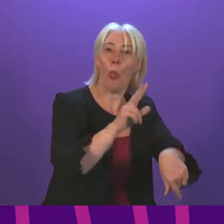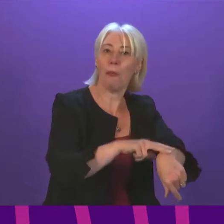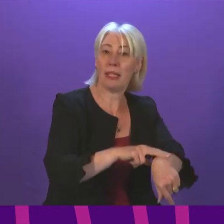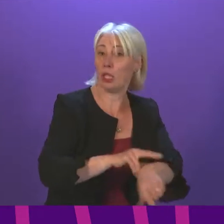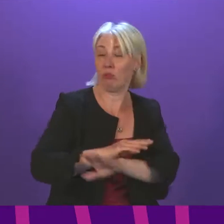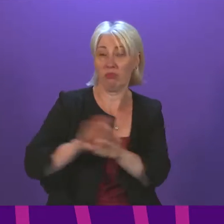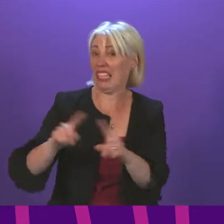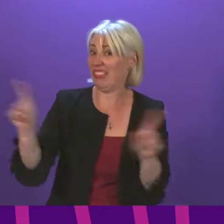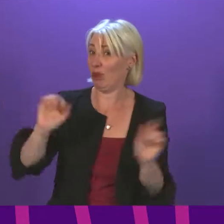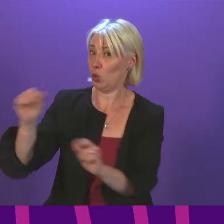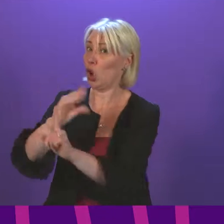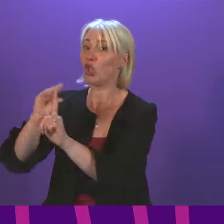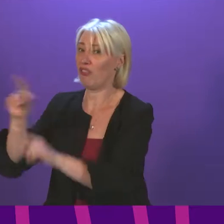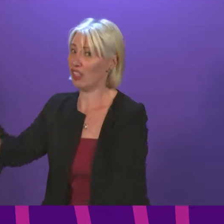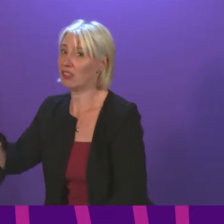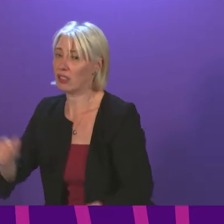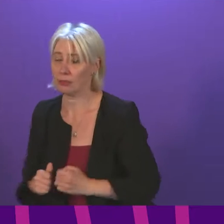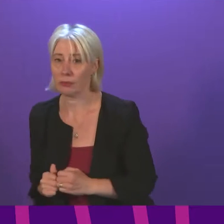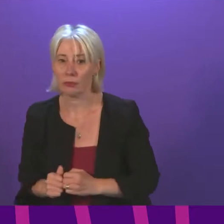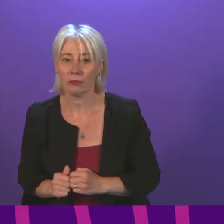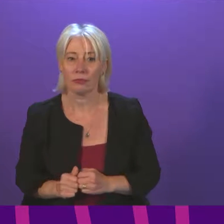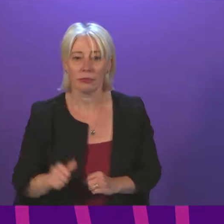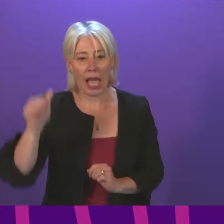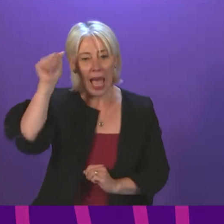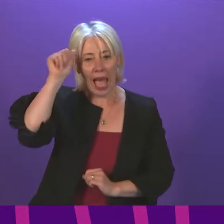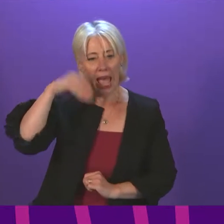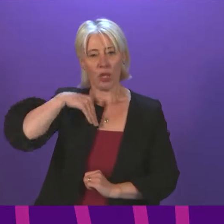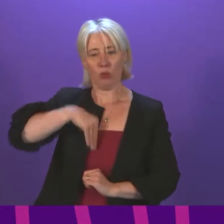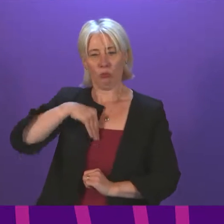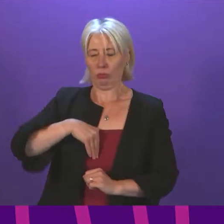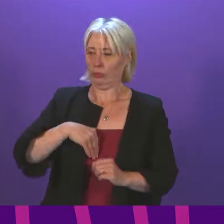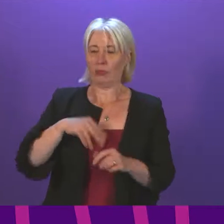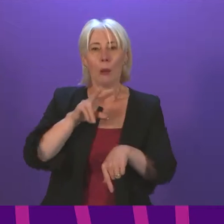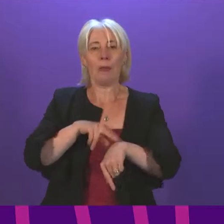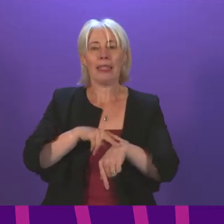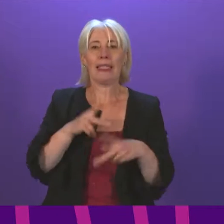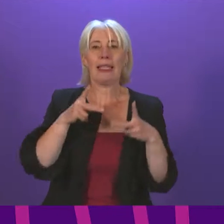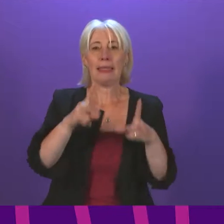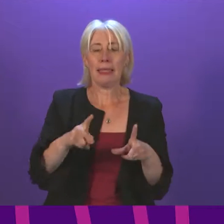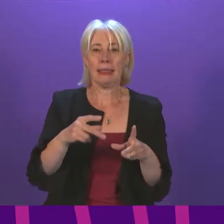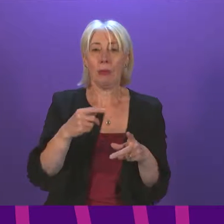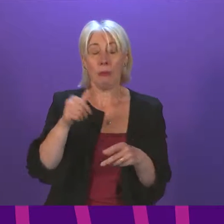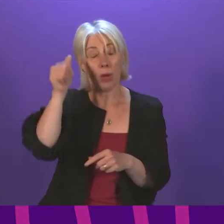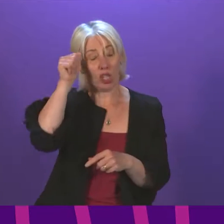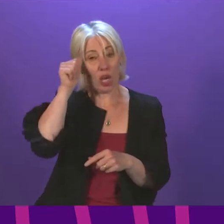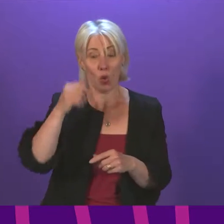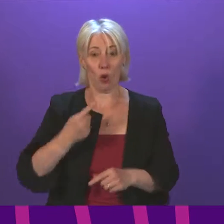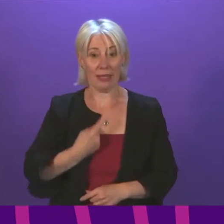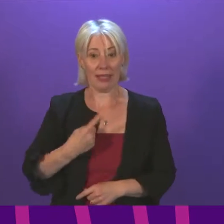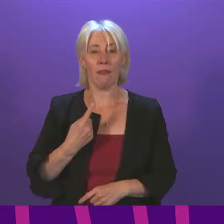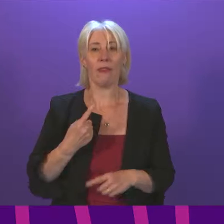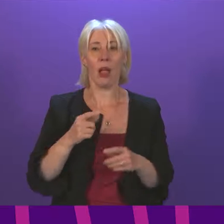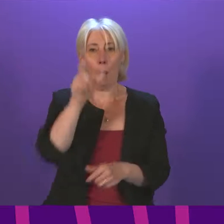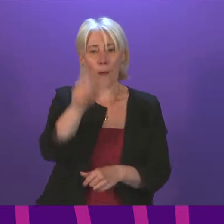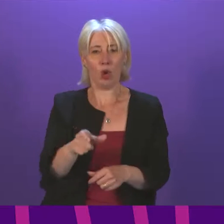Russell Finlay. I know something about the integrity of police systems, having reported on Bill Johnston, an innocent man